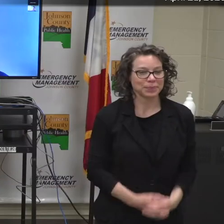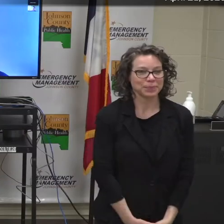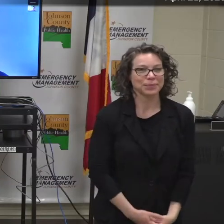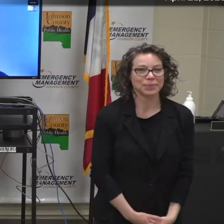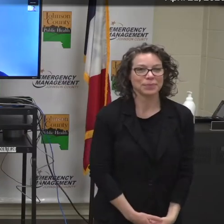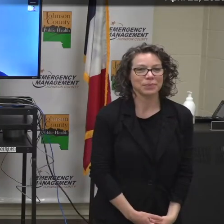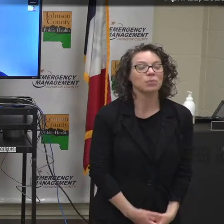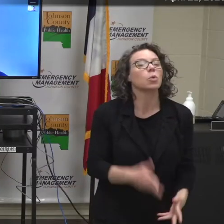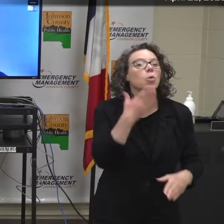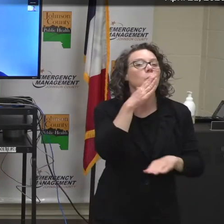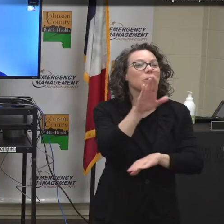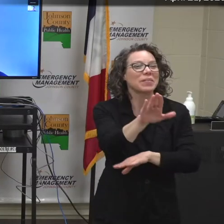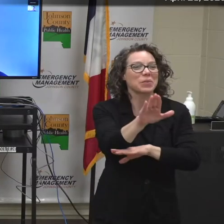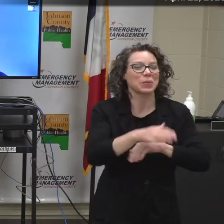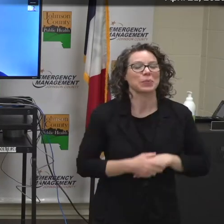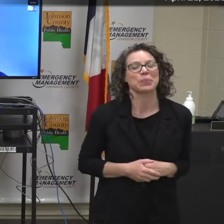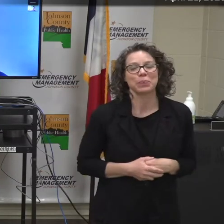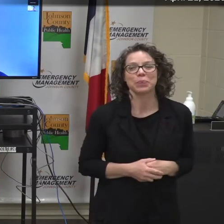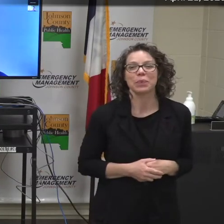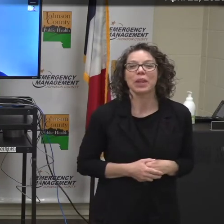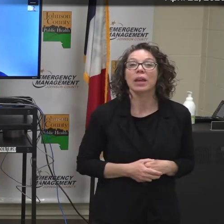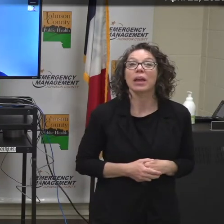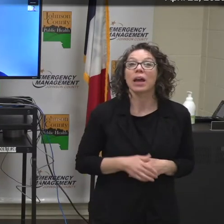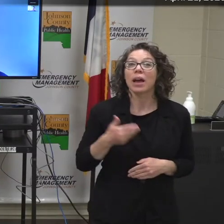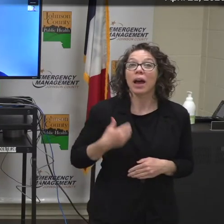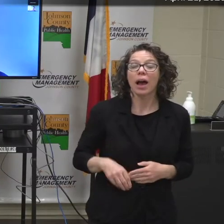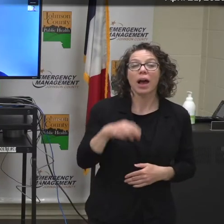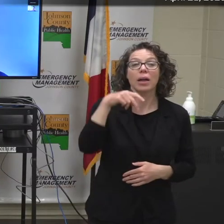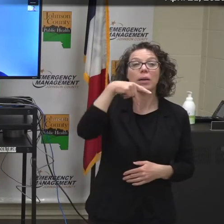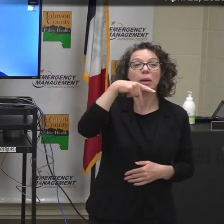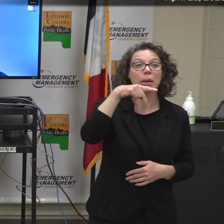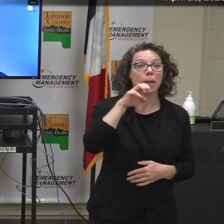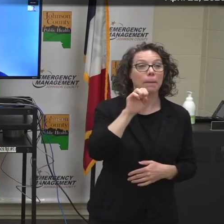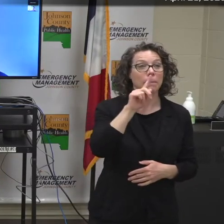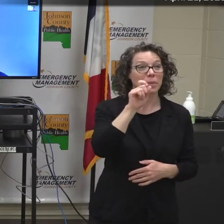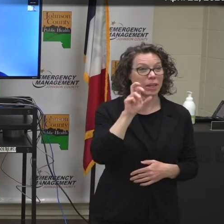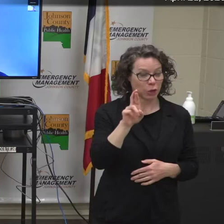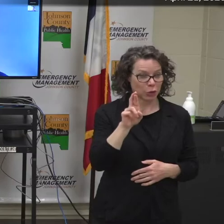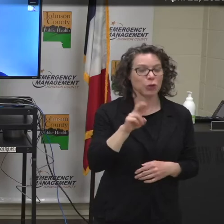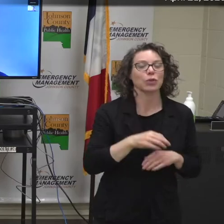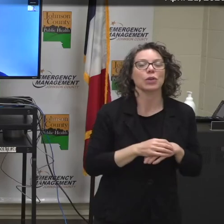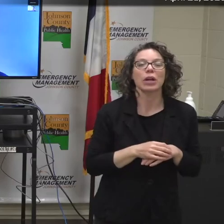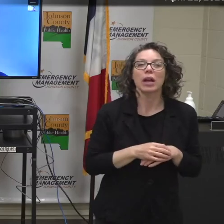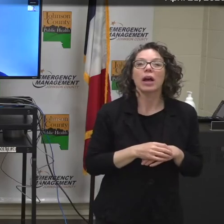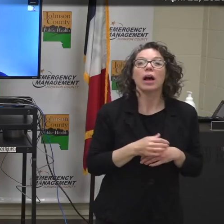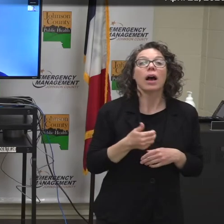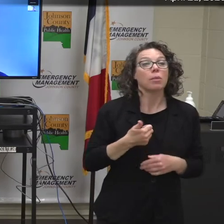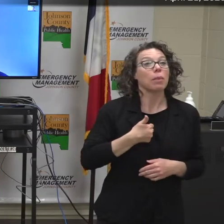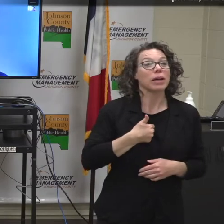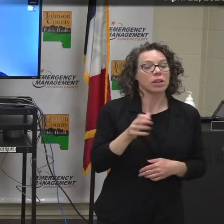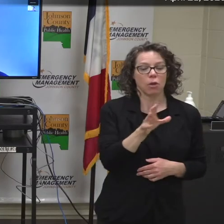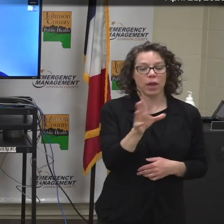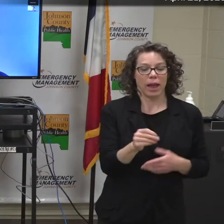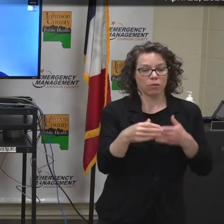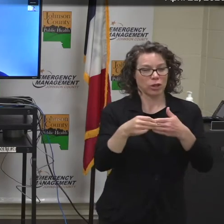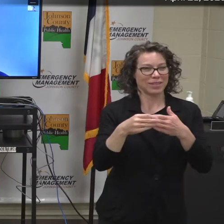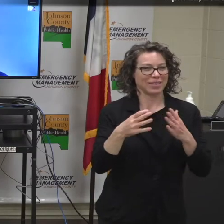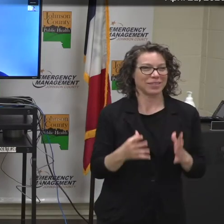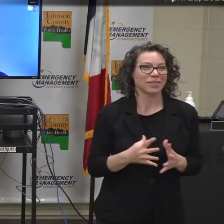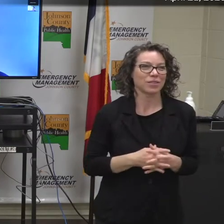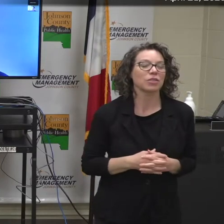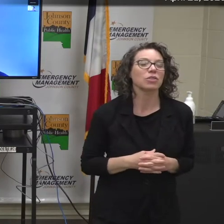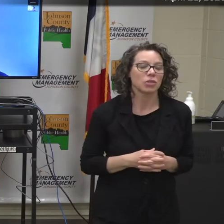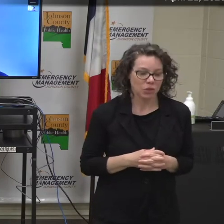Good afternoon. My name is Peter Nkumu. I am one of African leaders, especially